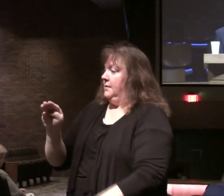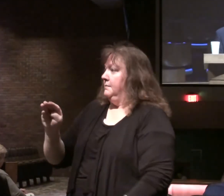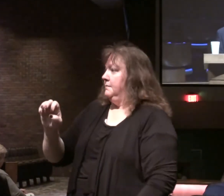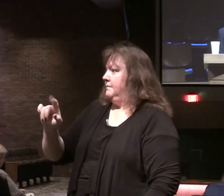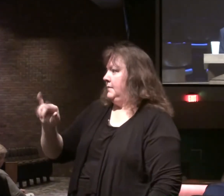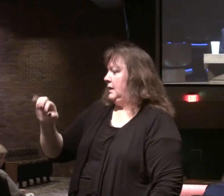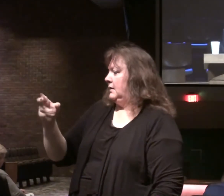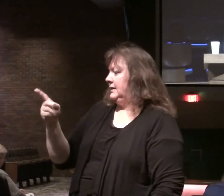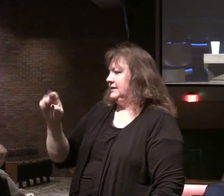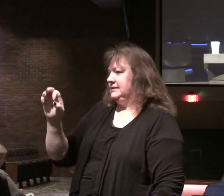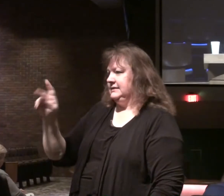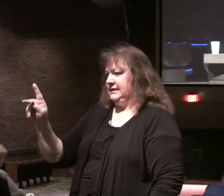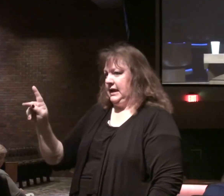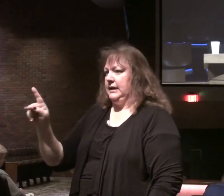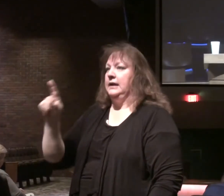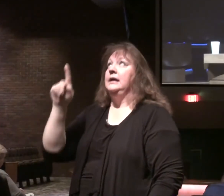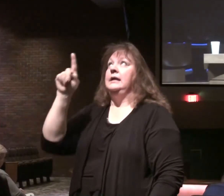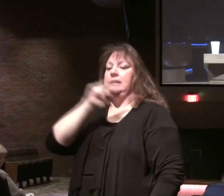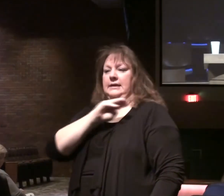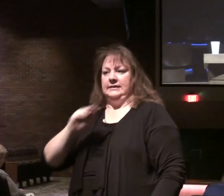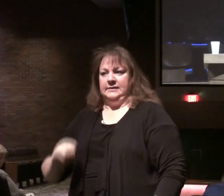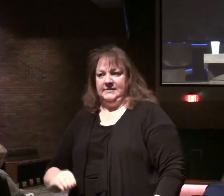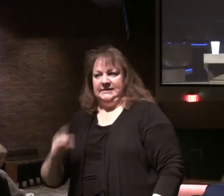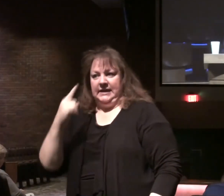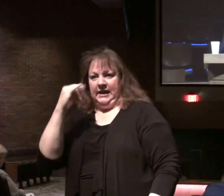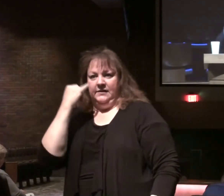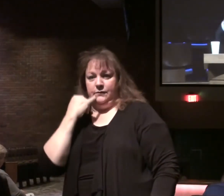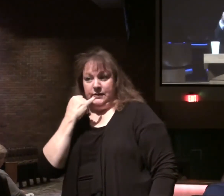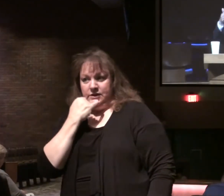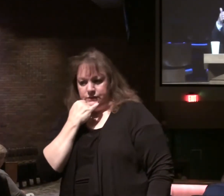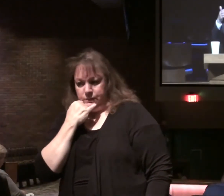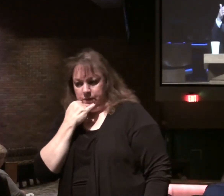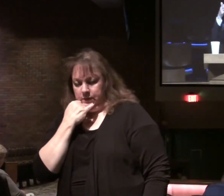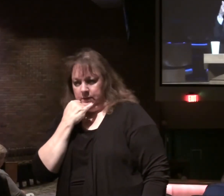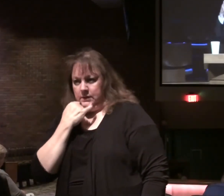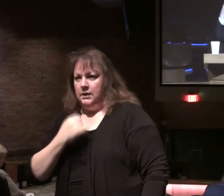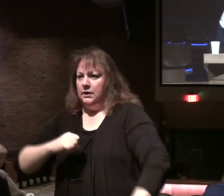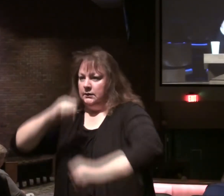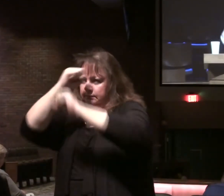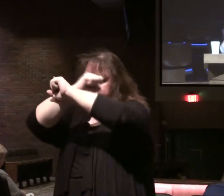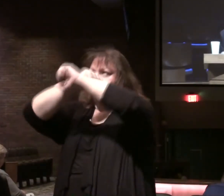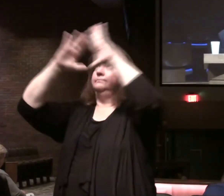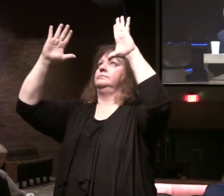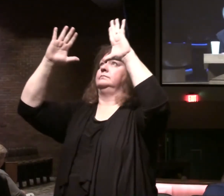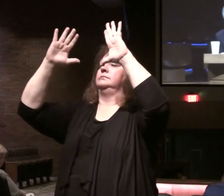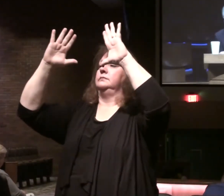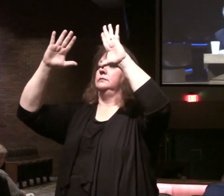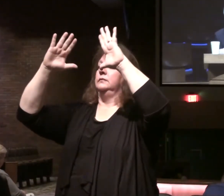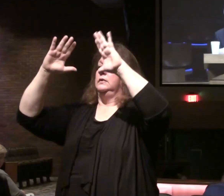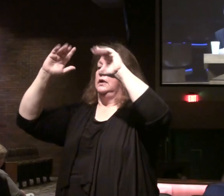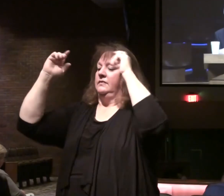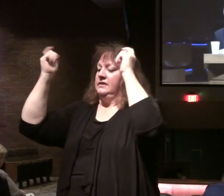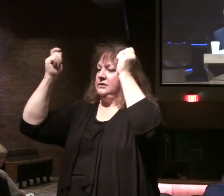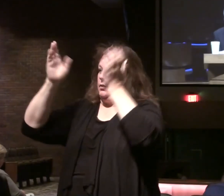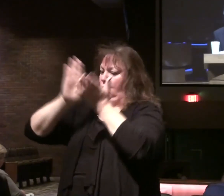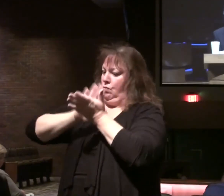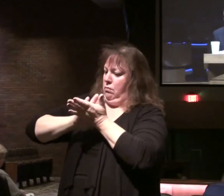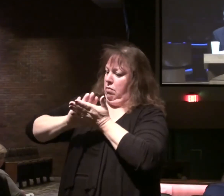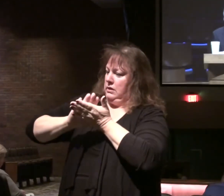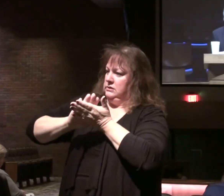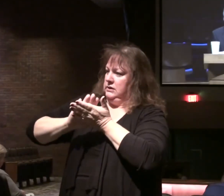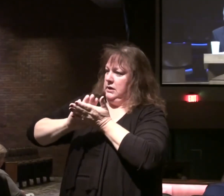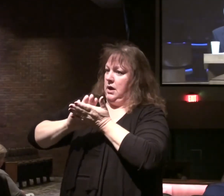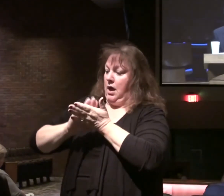And he is the Messiah of Israel. There's a picture of the ceremonial cleansing of Joshua the high priest.